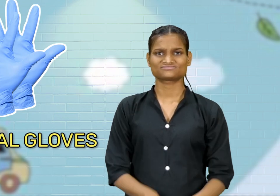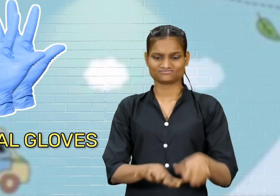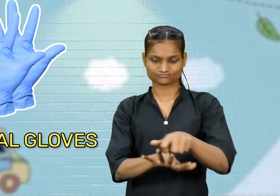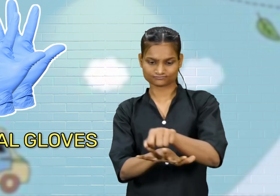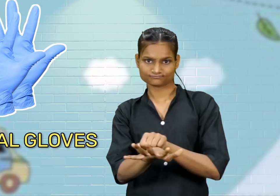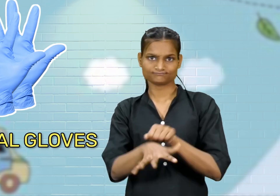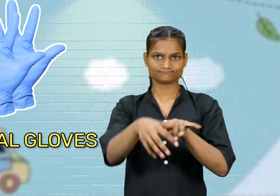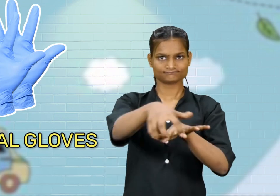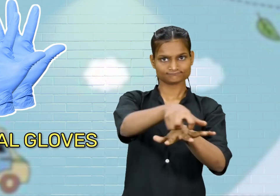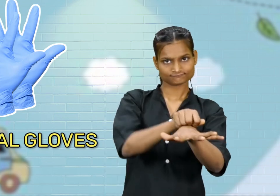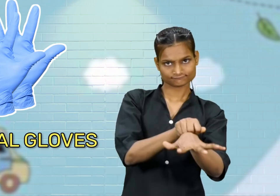Medical blocks.